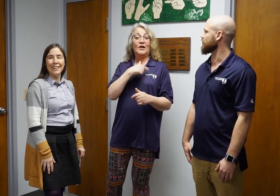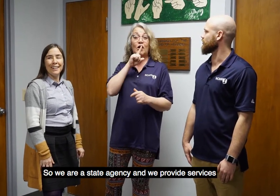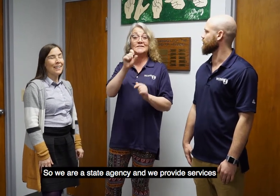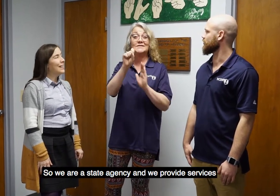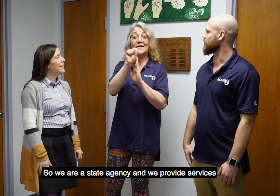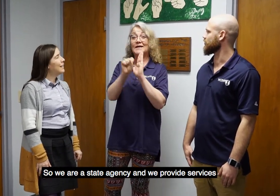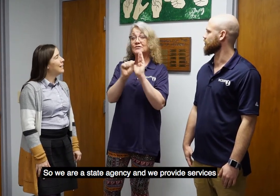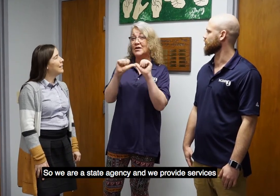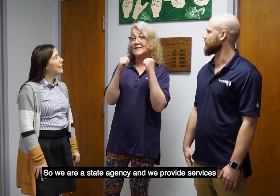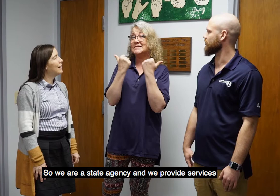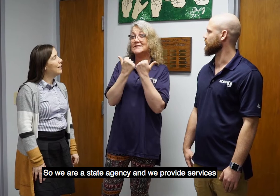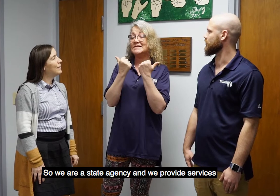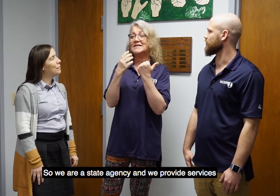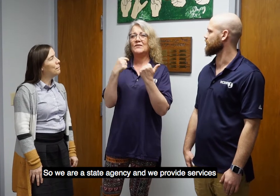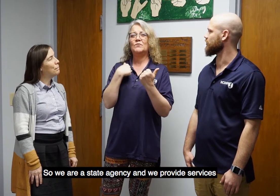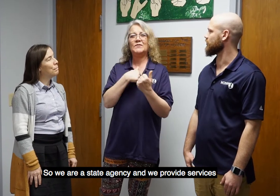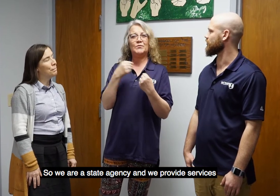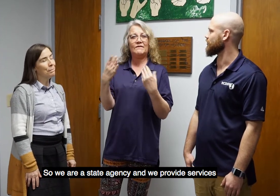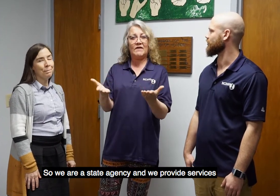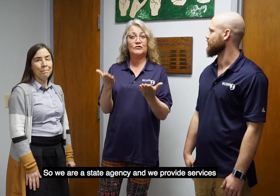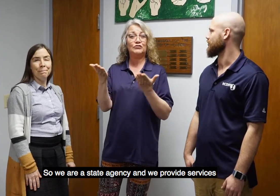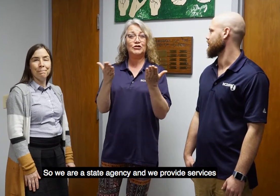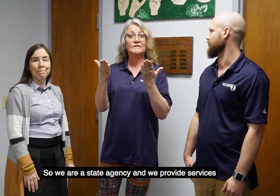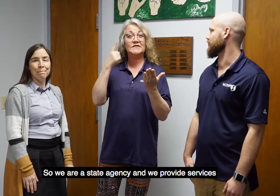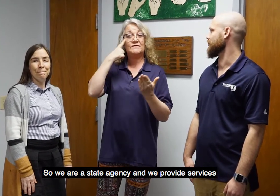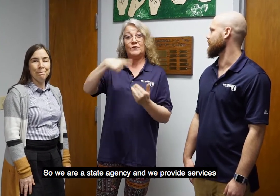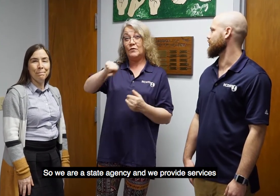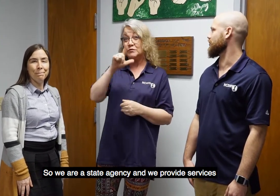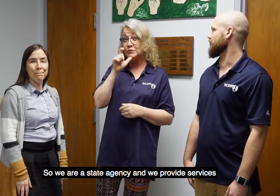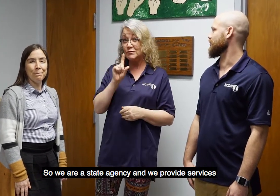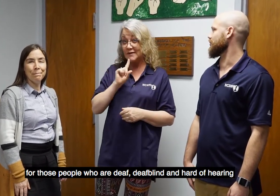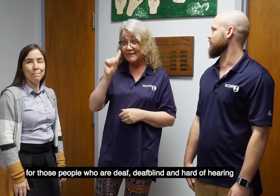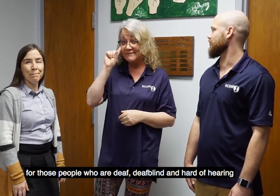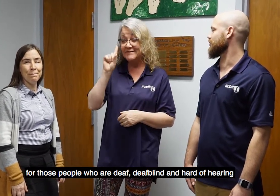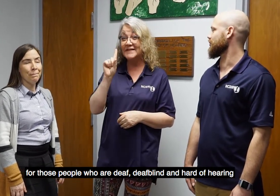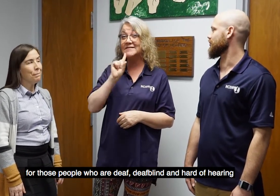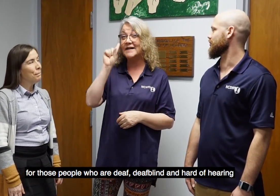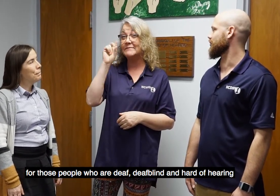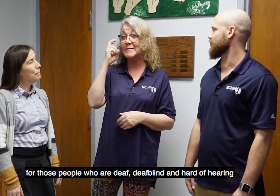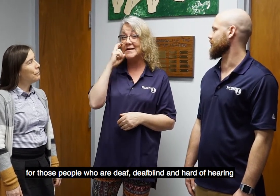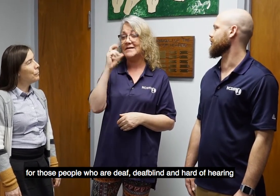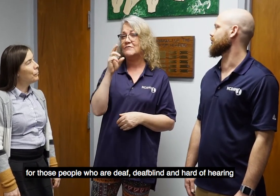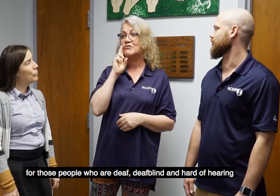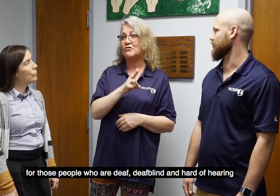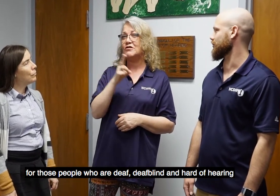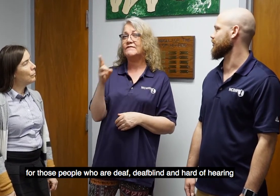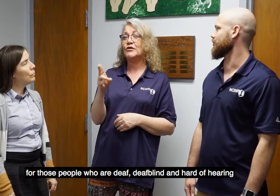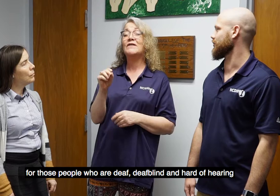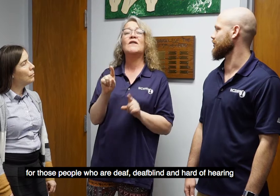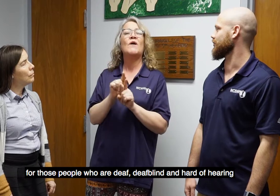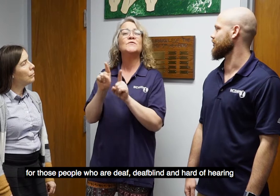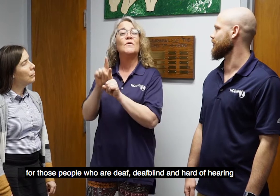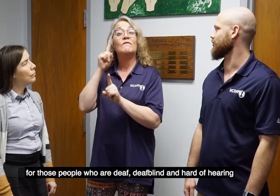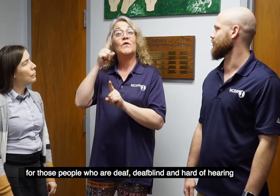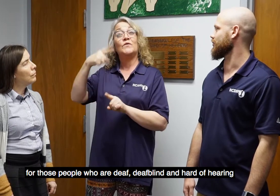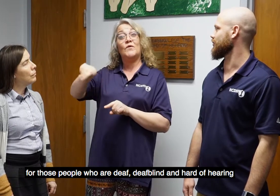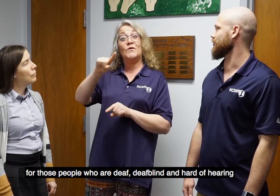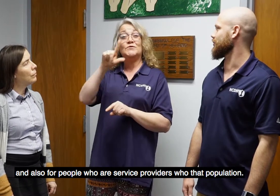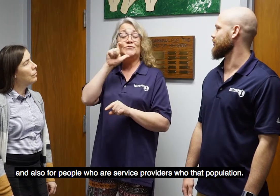So, we are a state agency, and we provide services for those people who are Deaf, DeafBlind, and Hard of Hearing, and